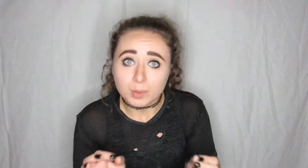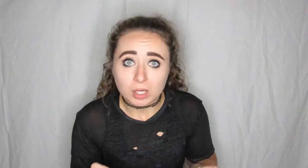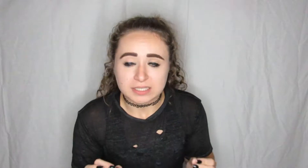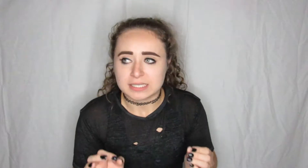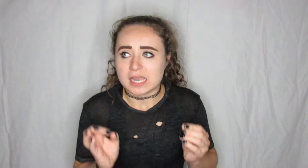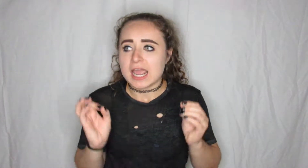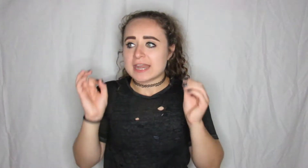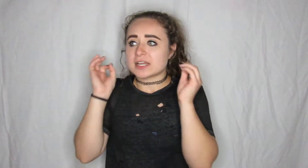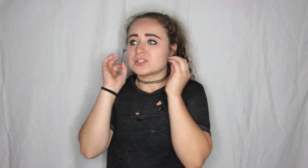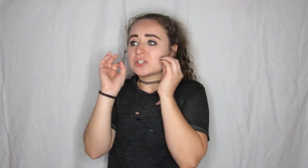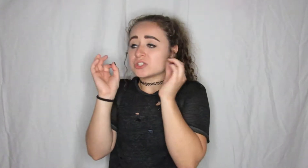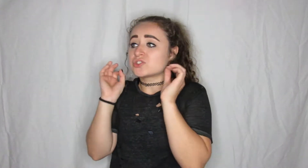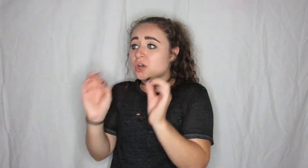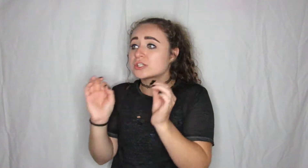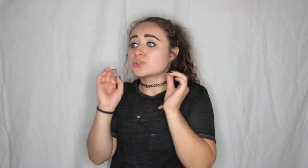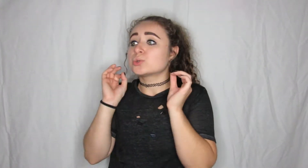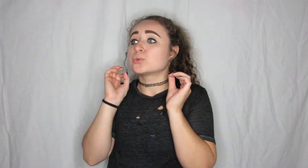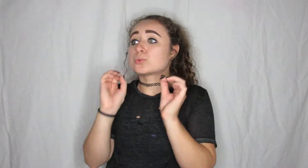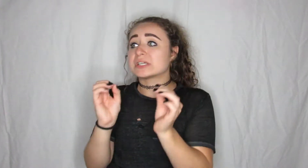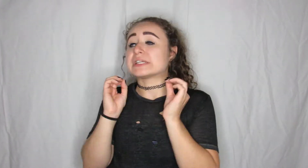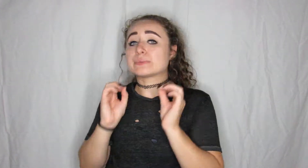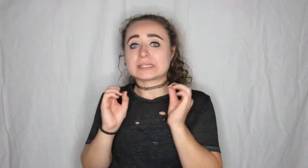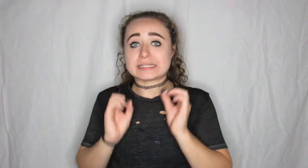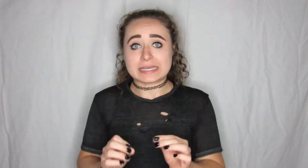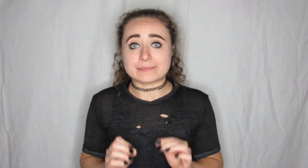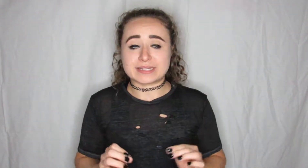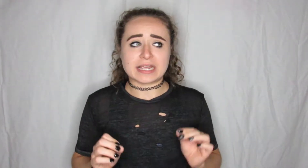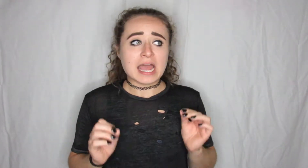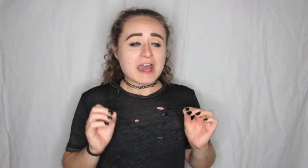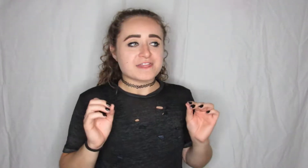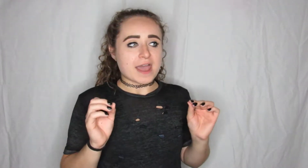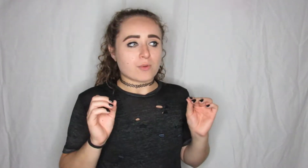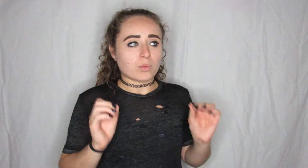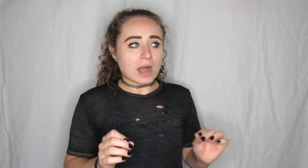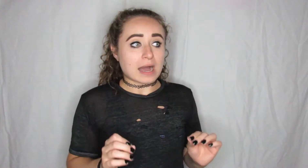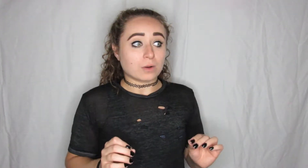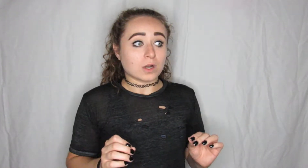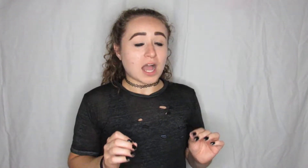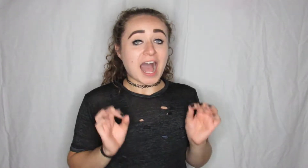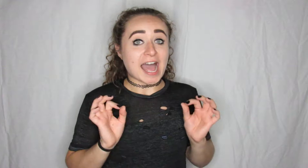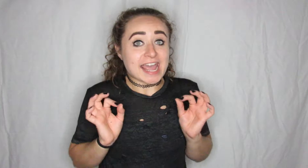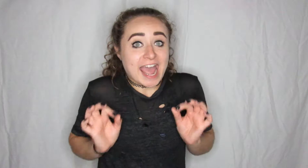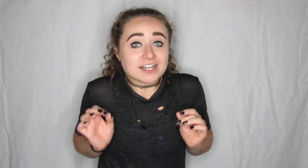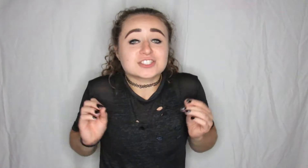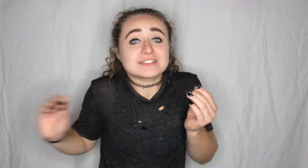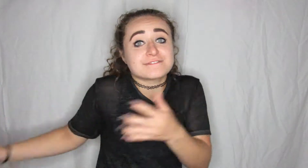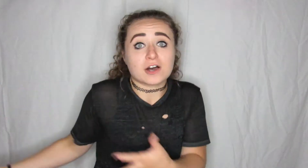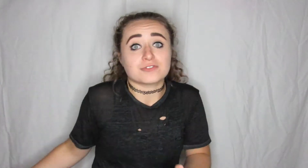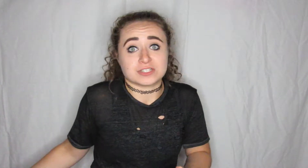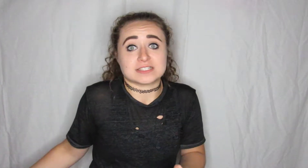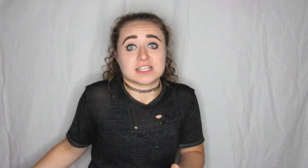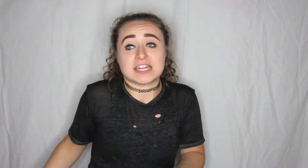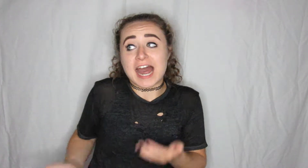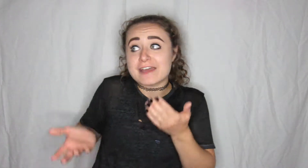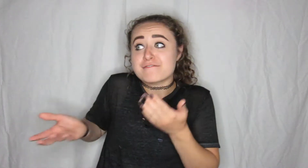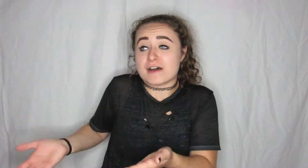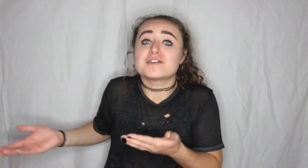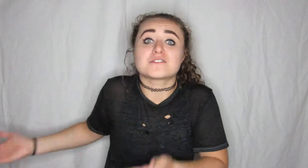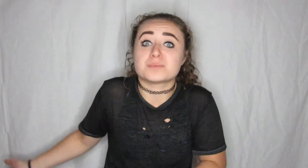bawling and I started to really really hit me that wow I actually fell for this kid I fell for